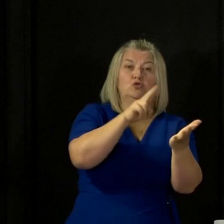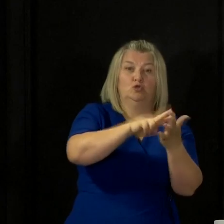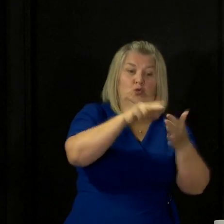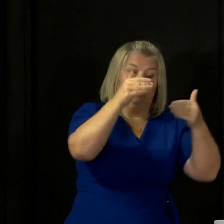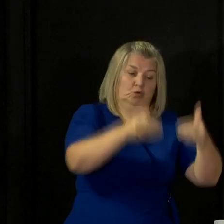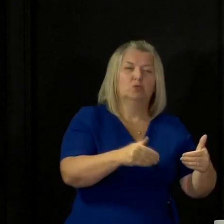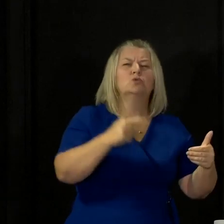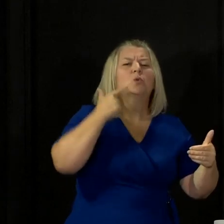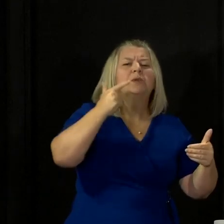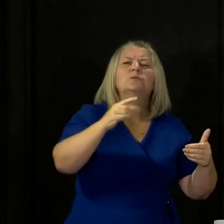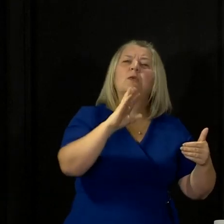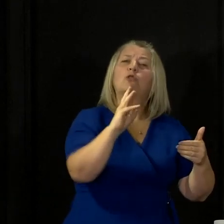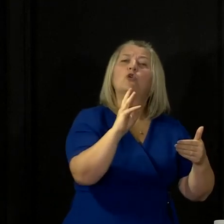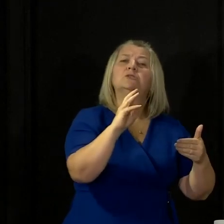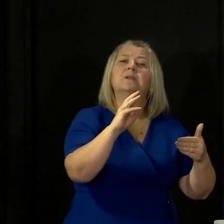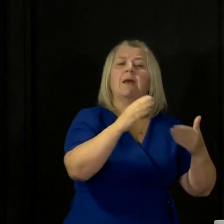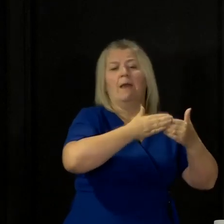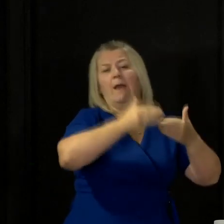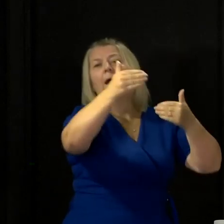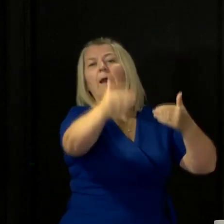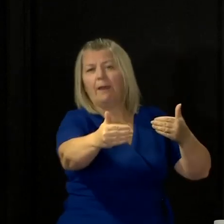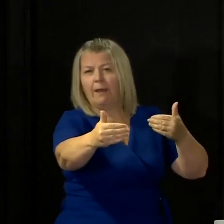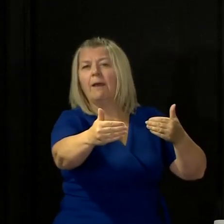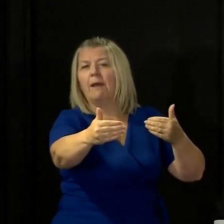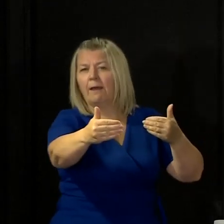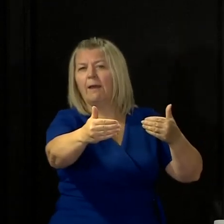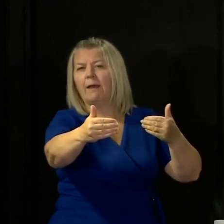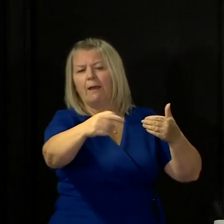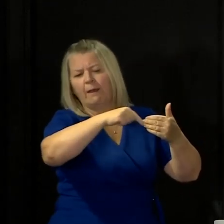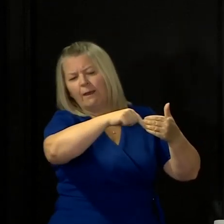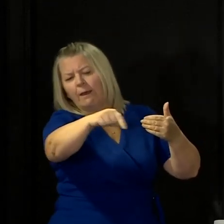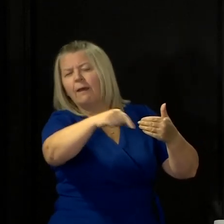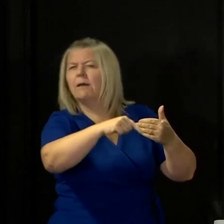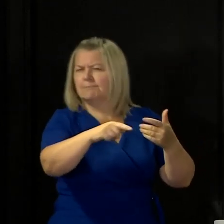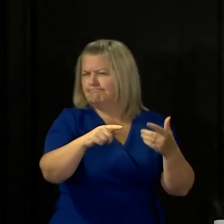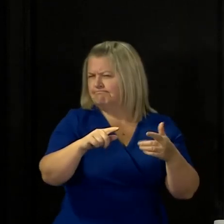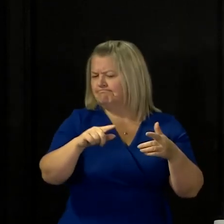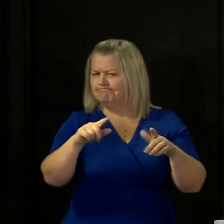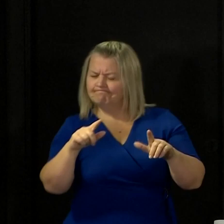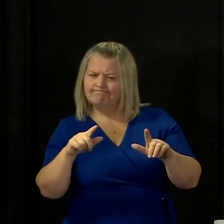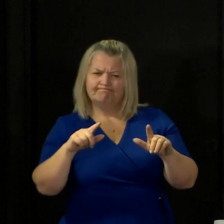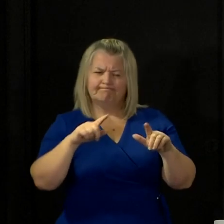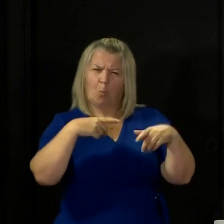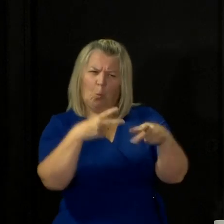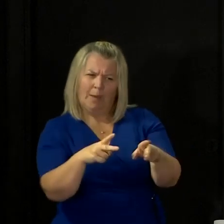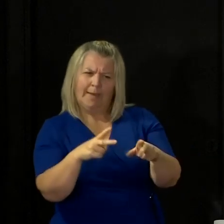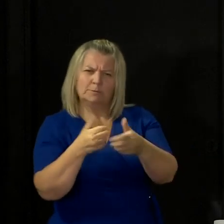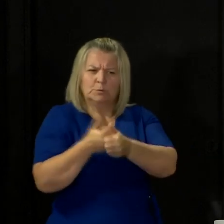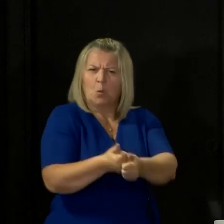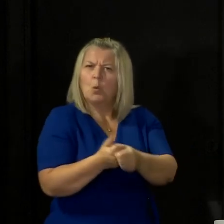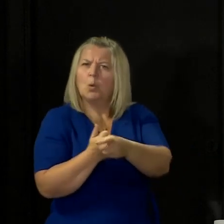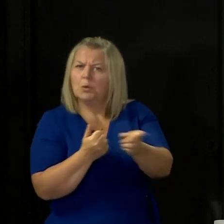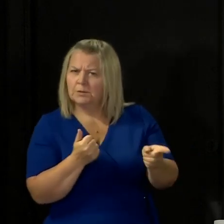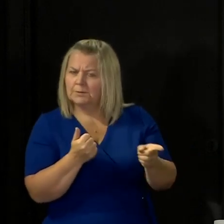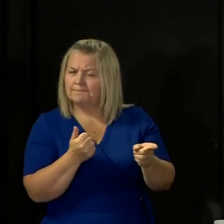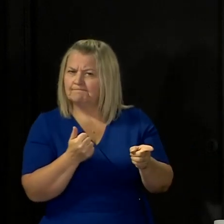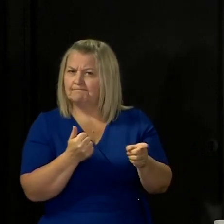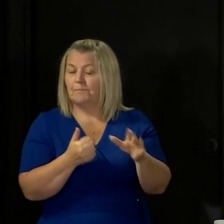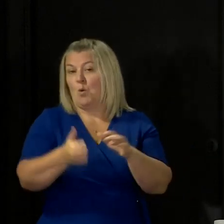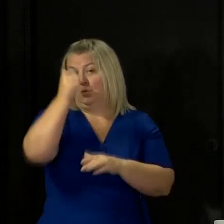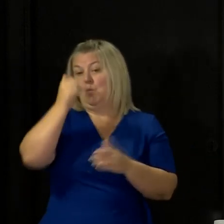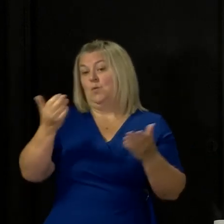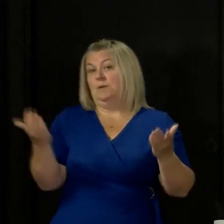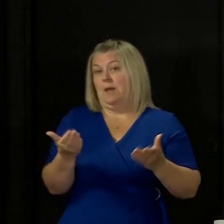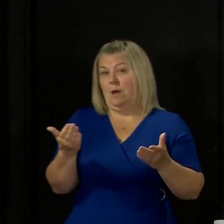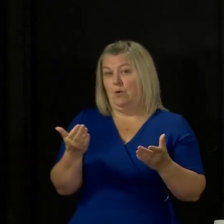Thursday, a week on Thursday onwards, we've been considering what steps we can safely take now. We now know that the